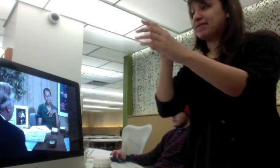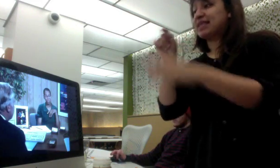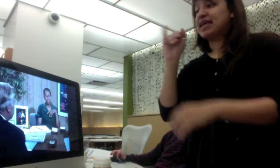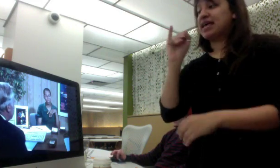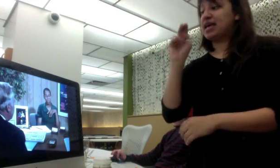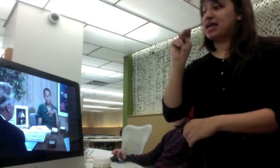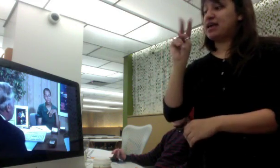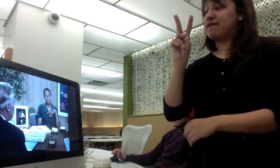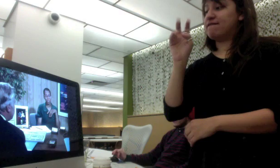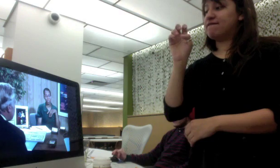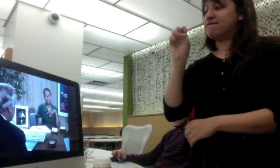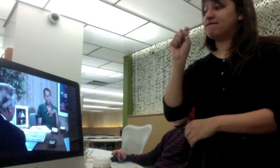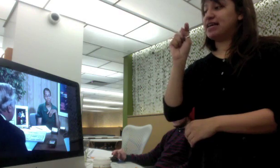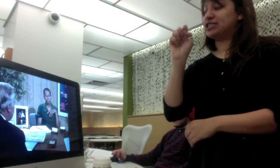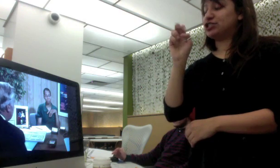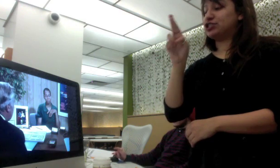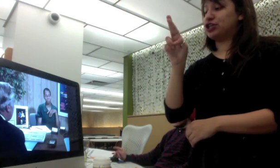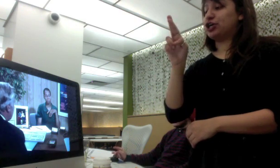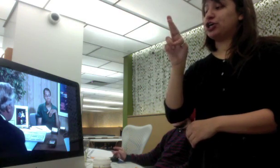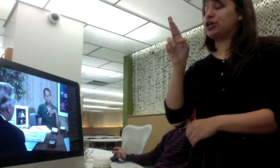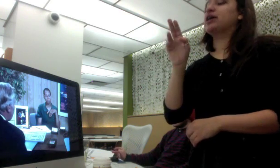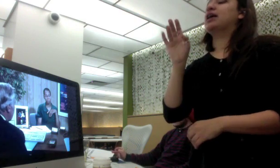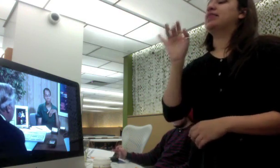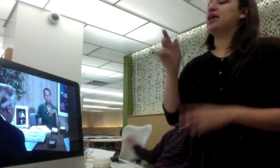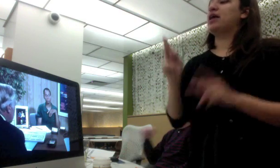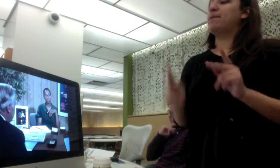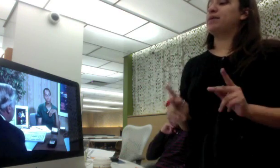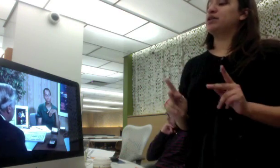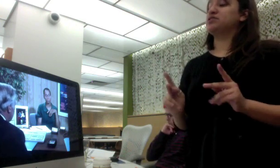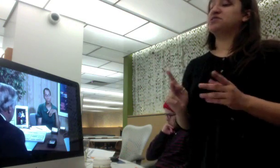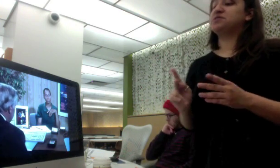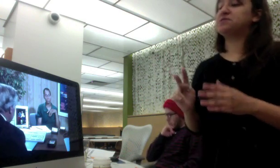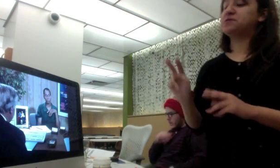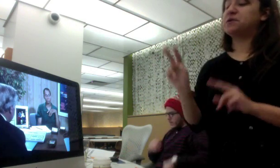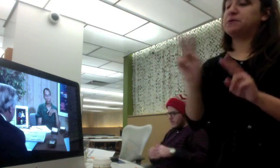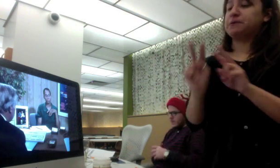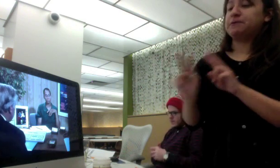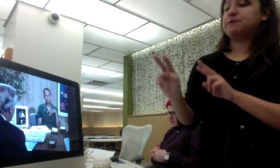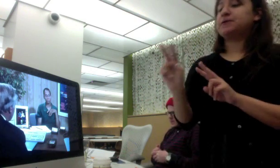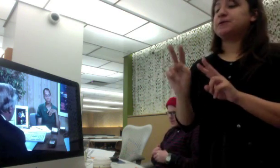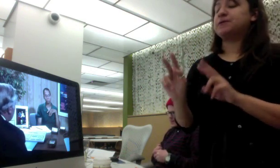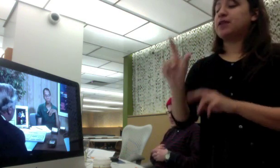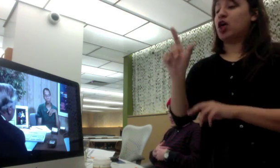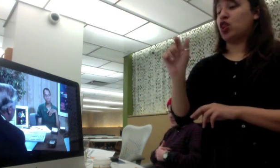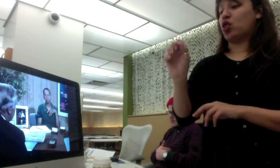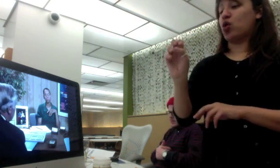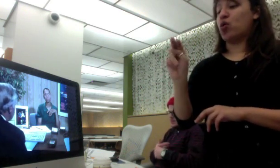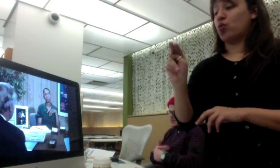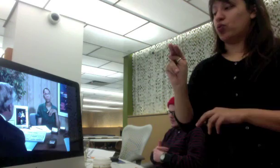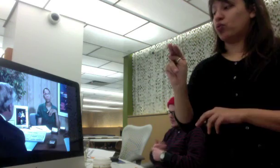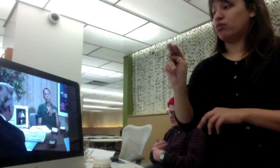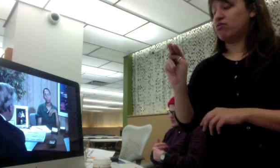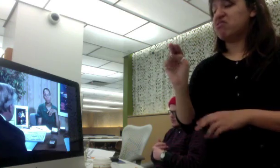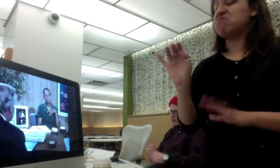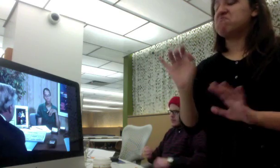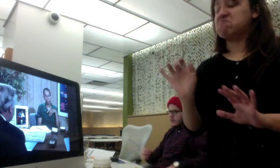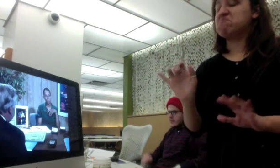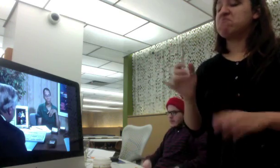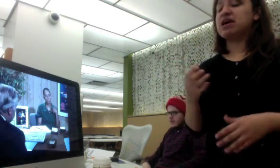three days to review the entire loan and then if you meet certain guidelines they will be if you go home